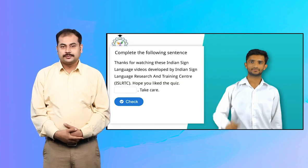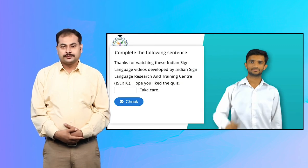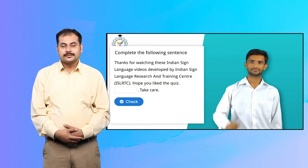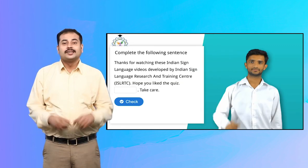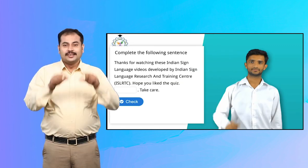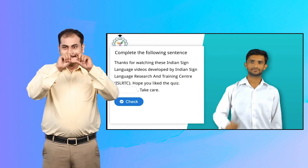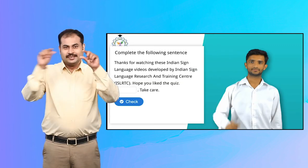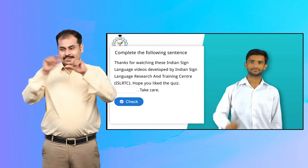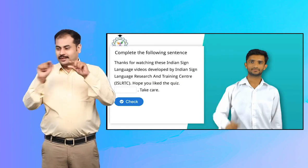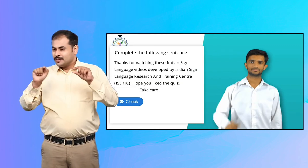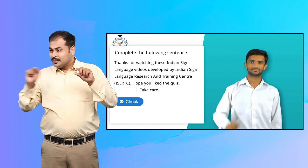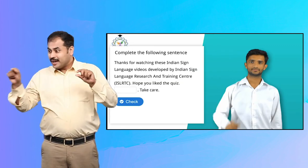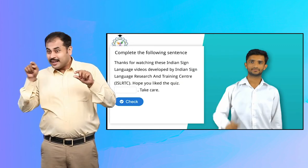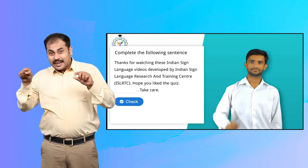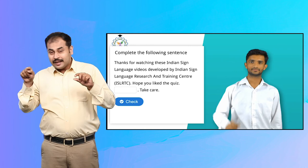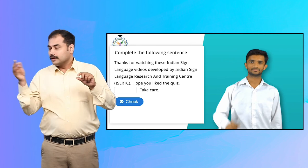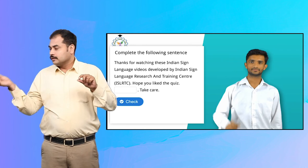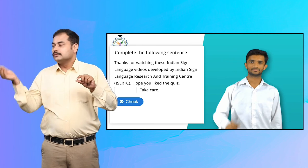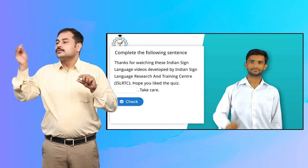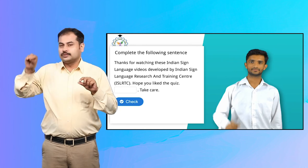Complete the following sentence. 11. Wishing to sleep.